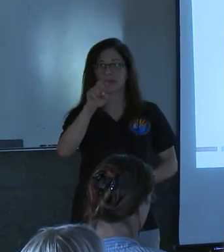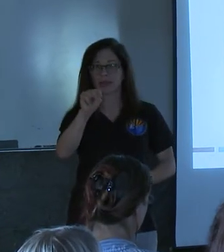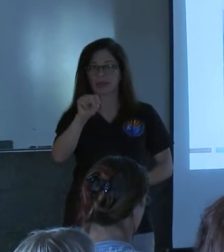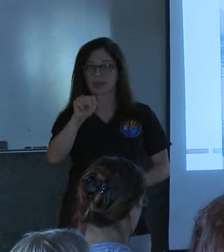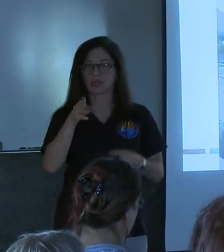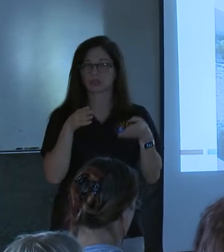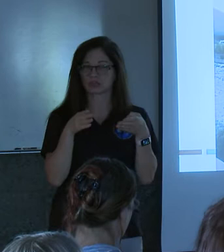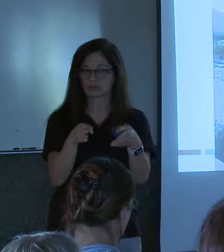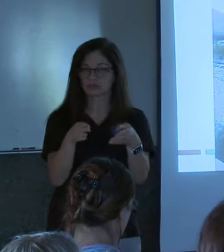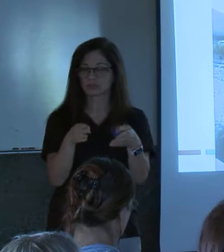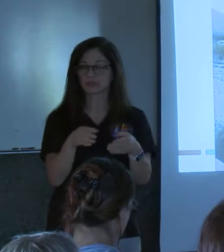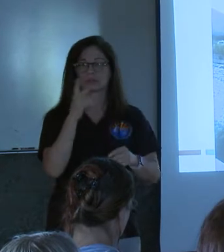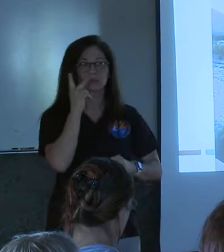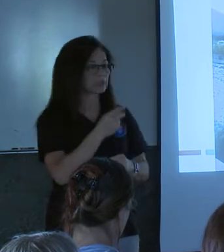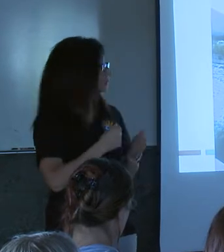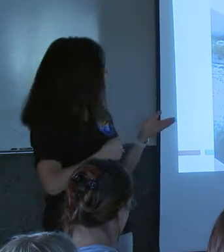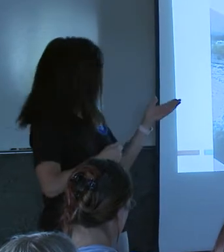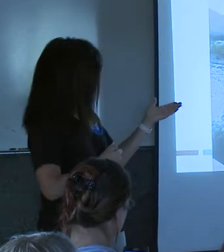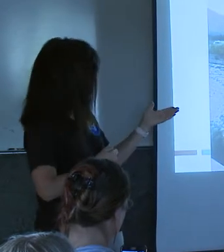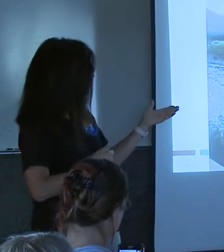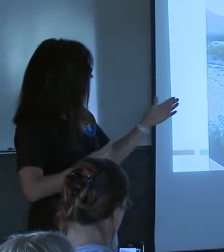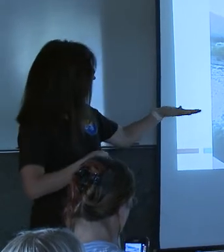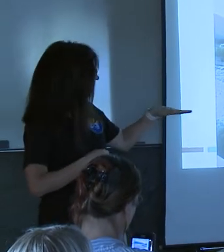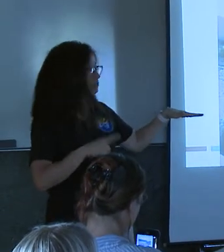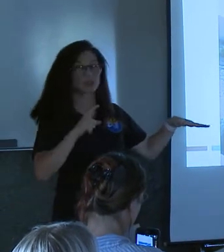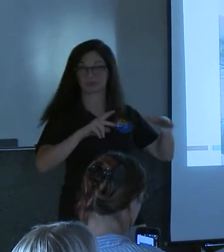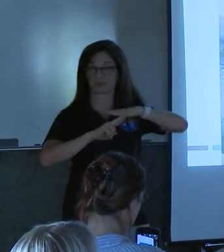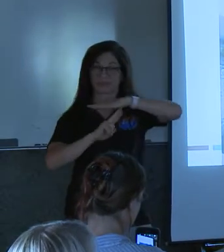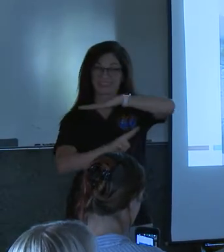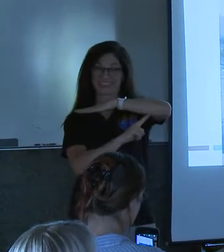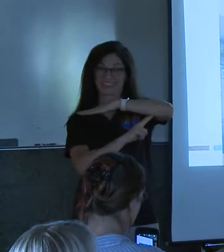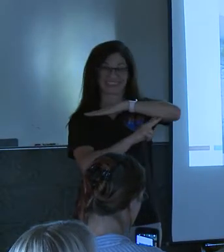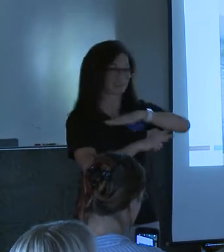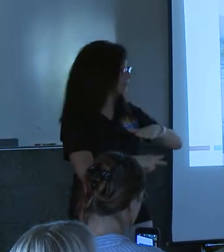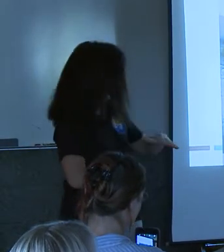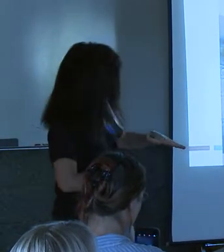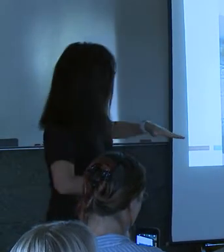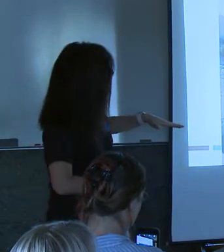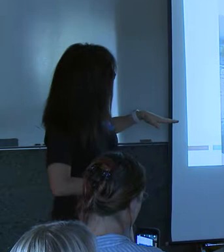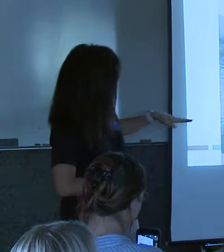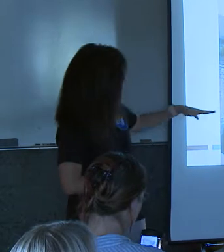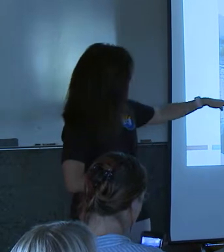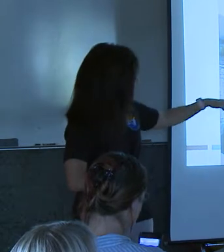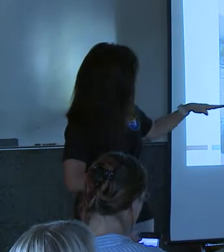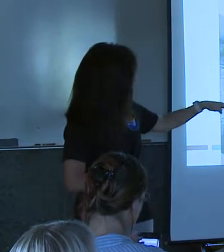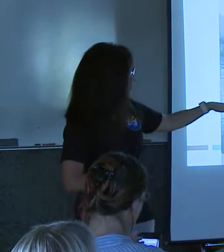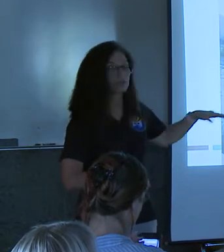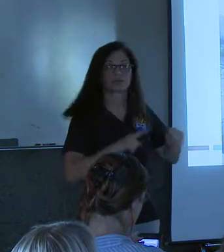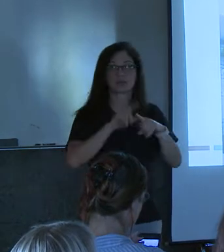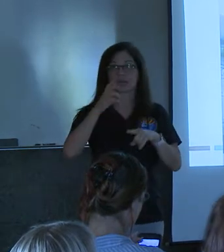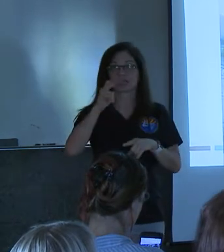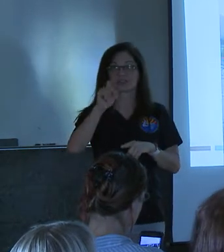and you can see here that this is supposed to be a bridge and our channel got blocked